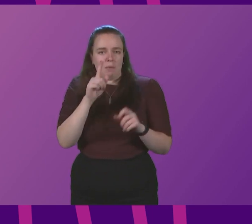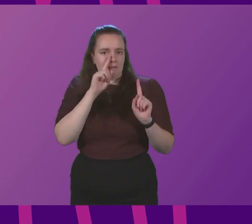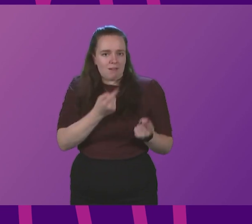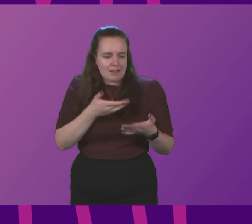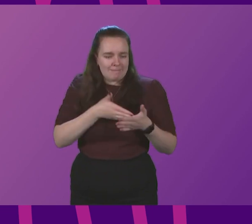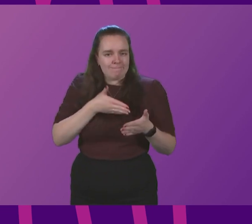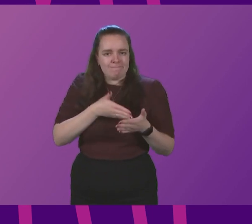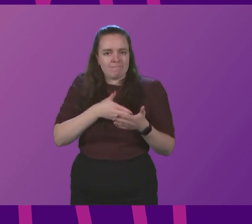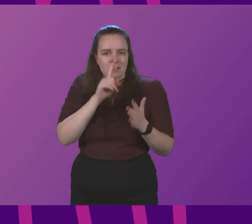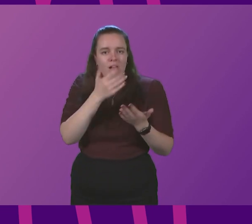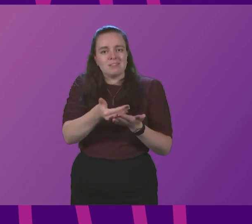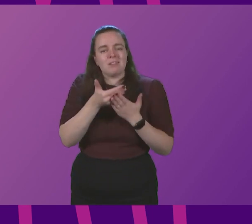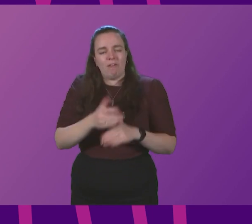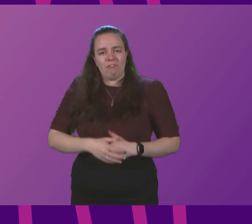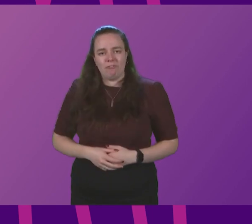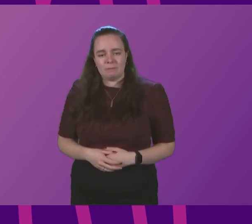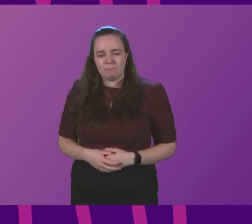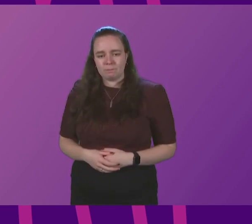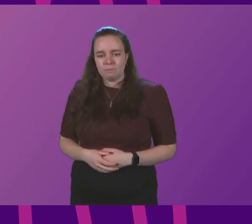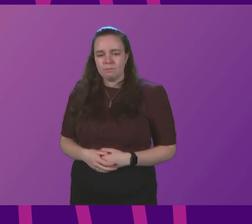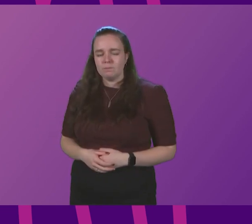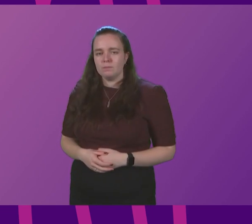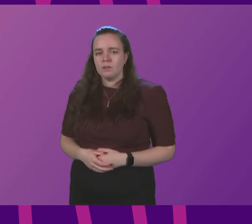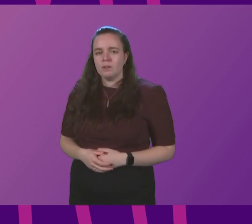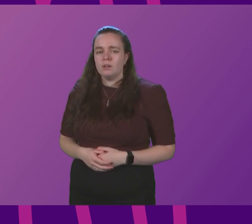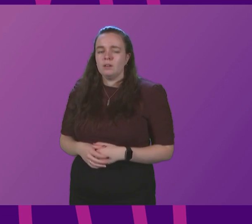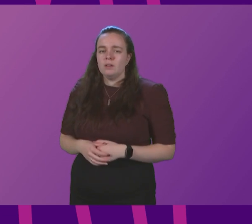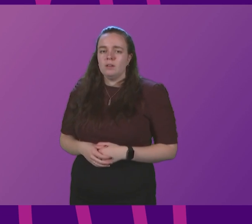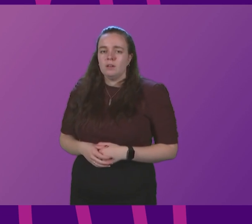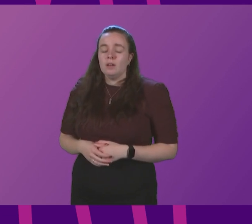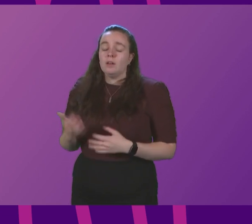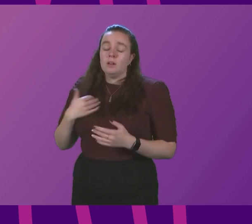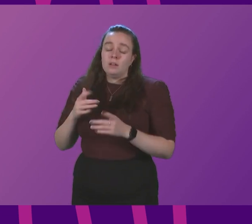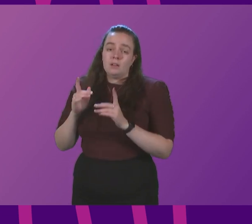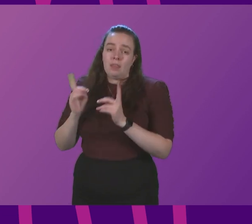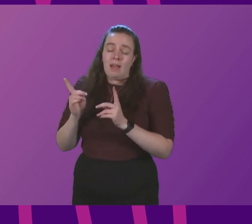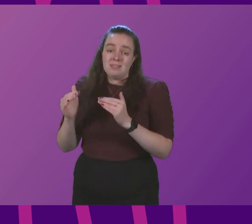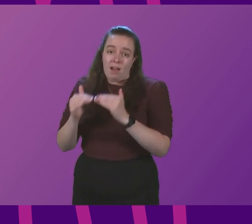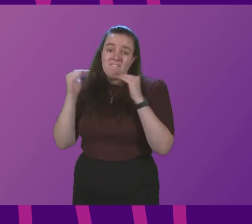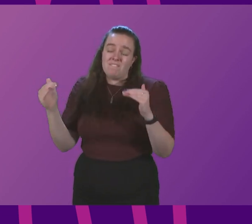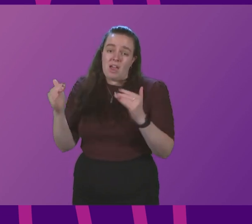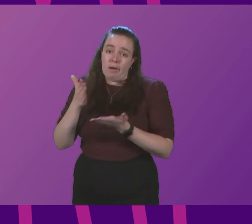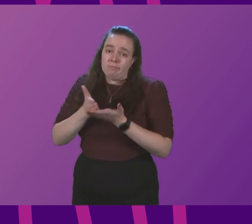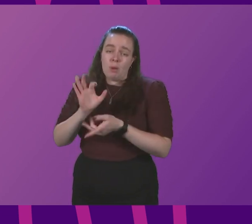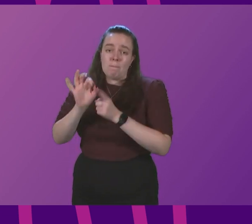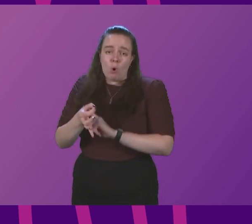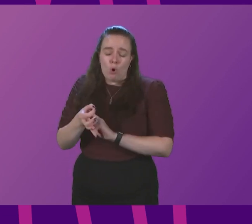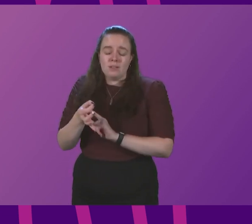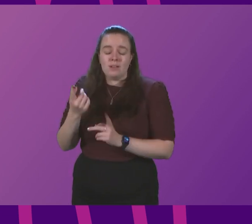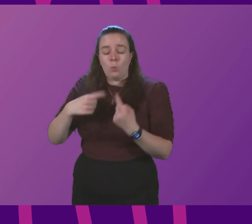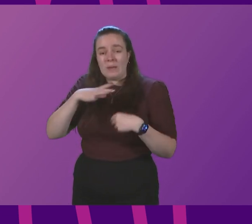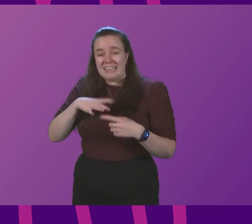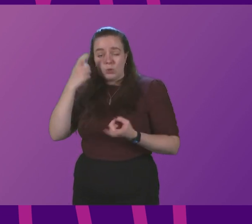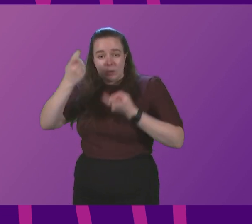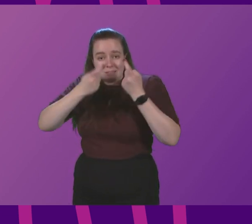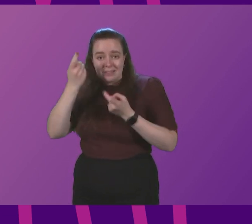do it safely? First Minister. That is a very fair and legitimate point. We need to